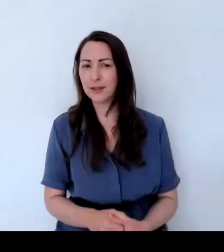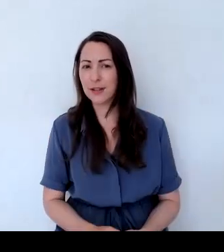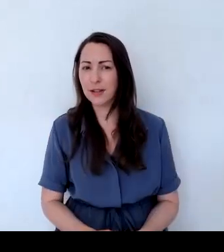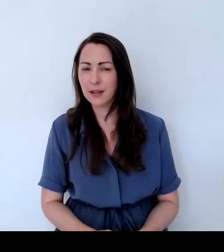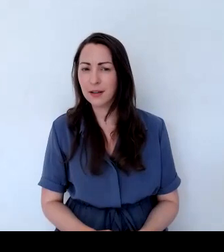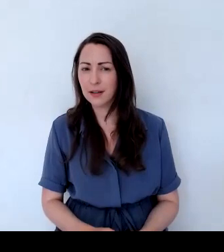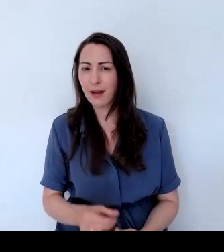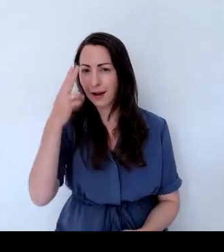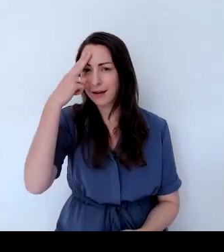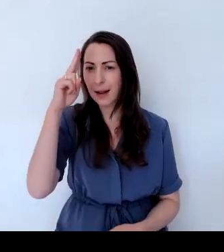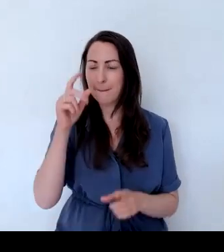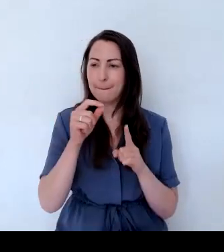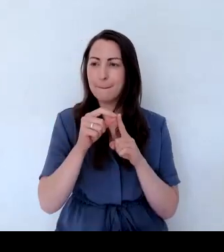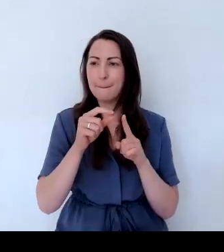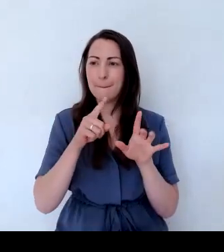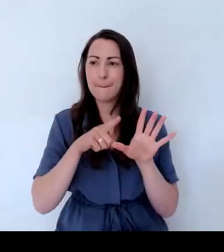pyrocancer.